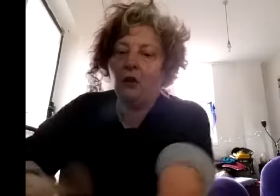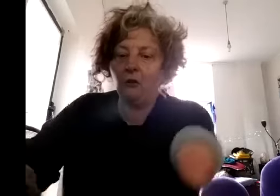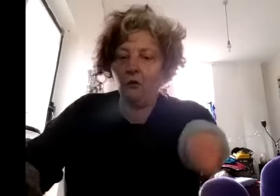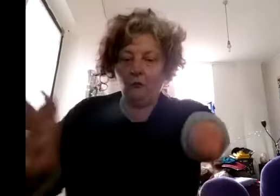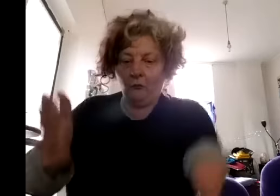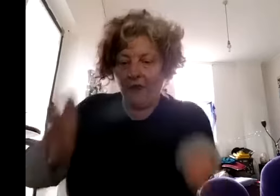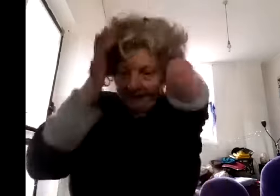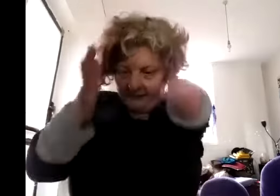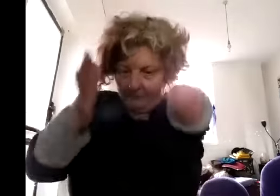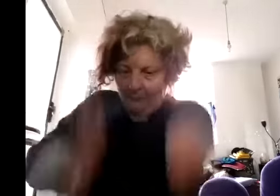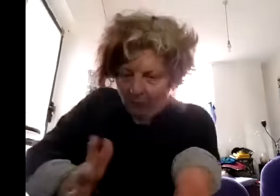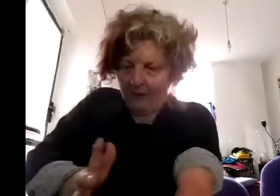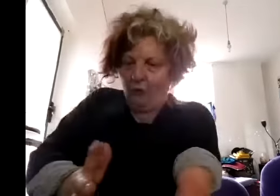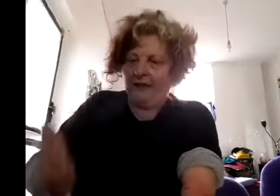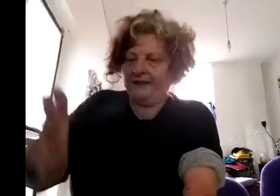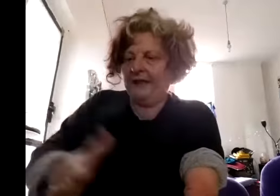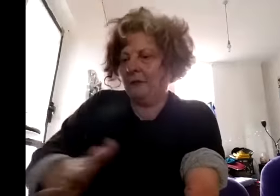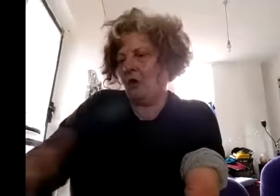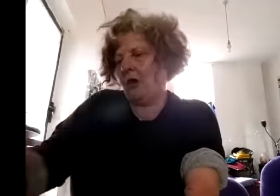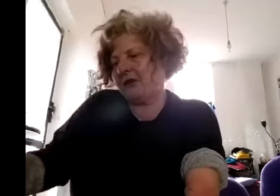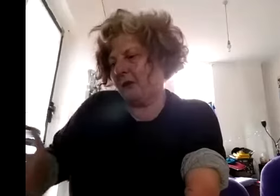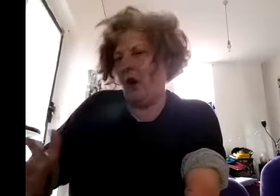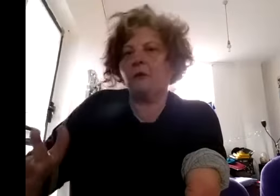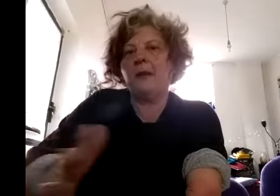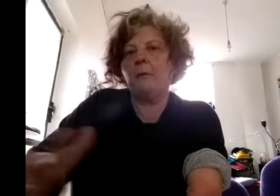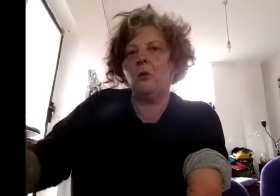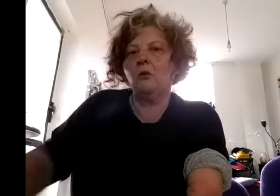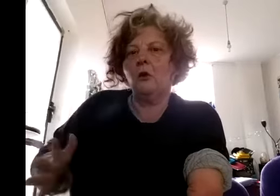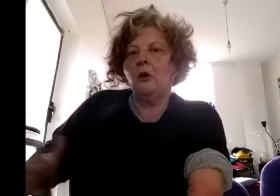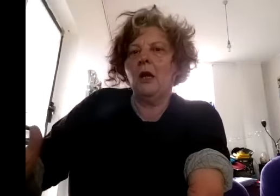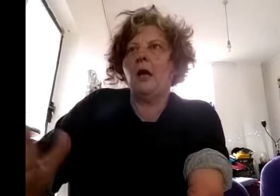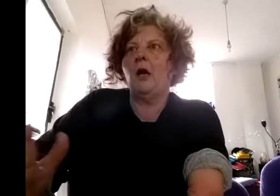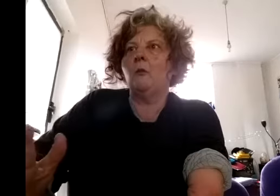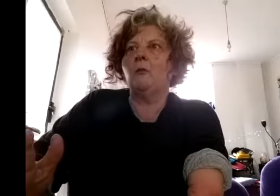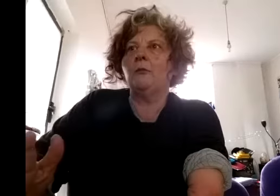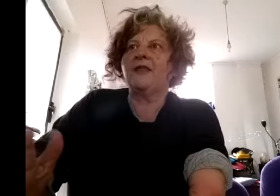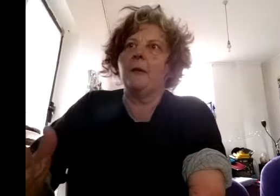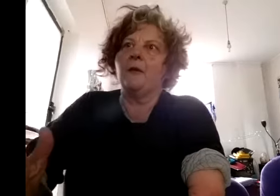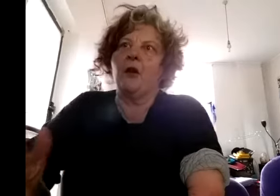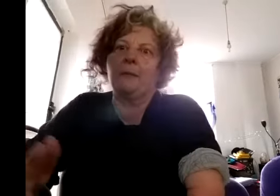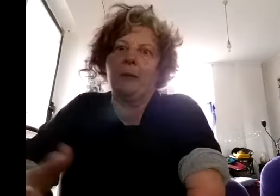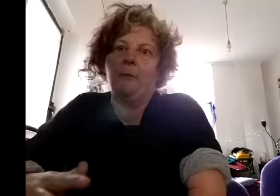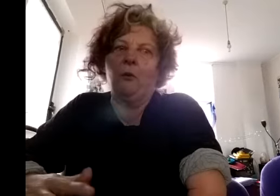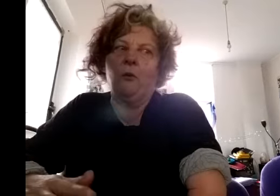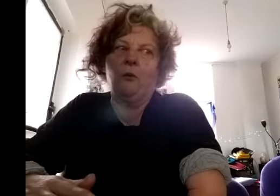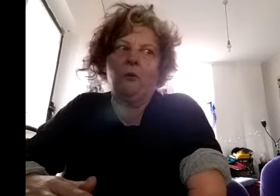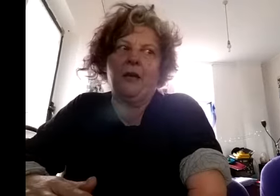that's the bulk of our audience and then you've got sort of older people um some of those people get a bit